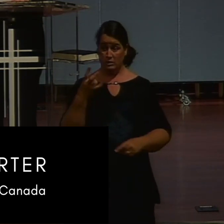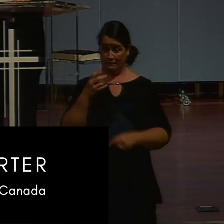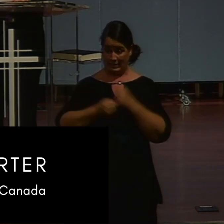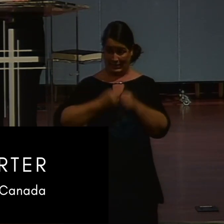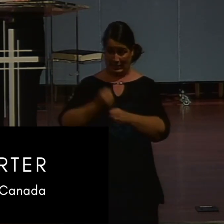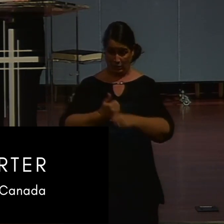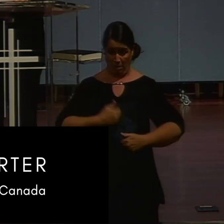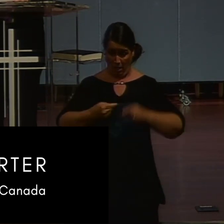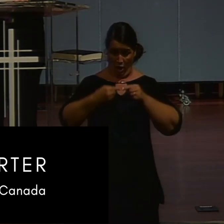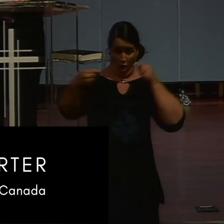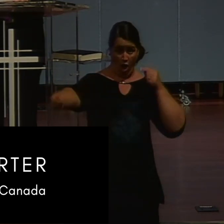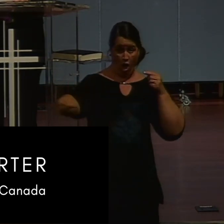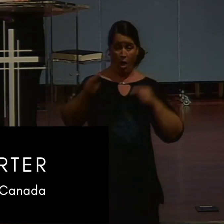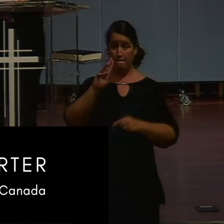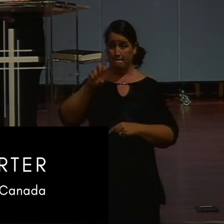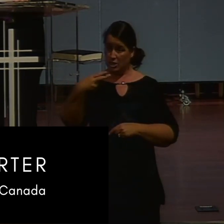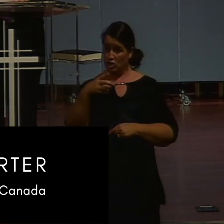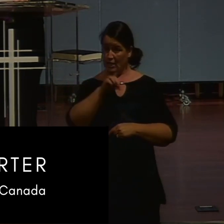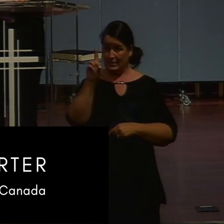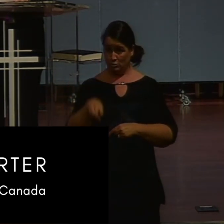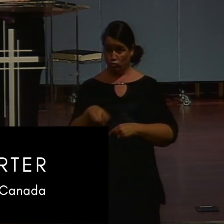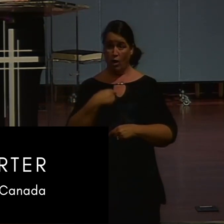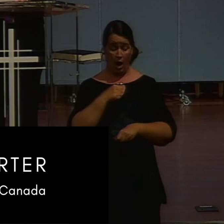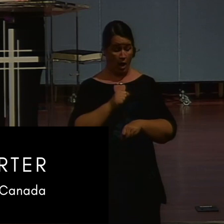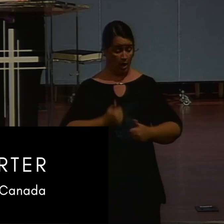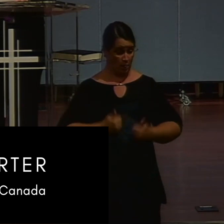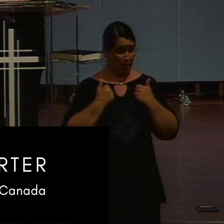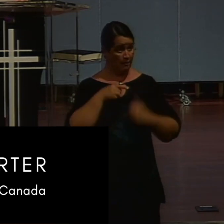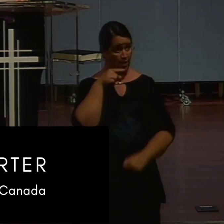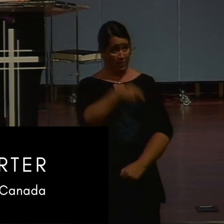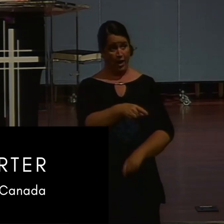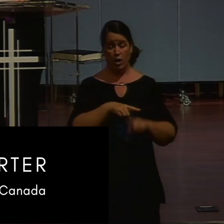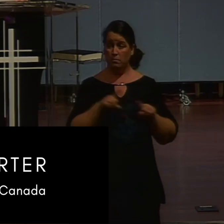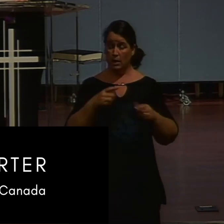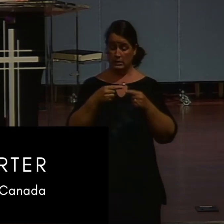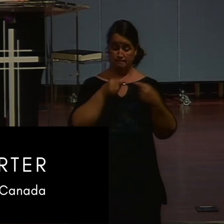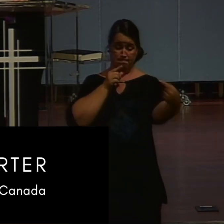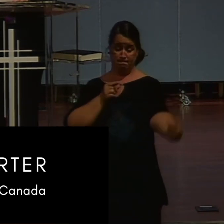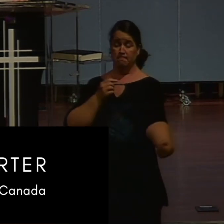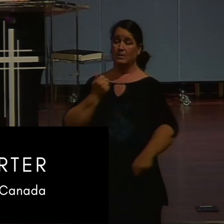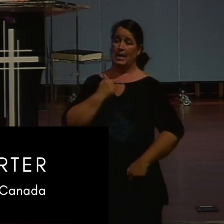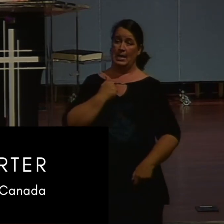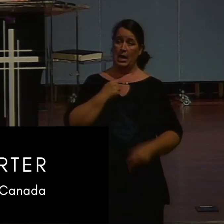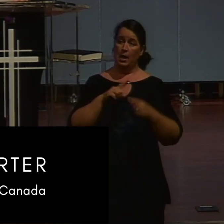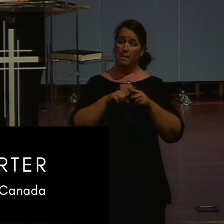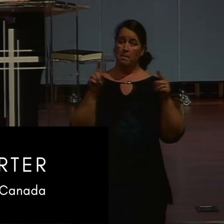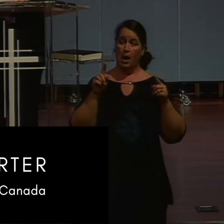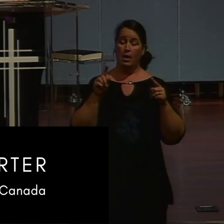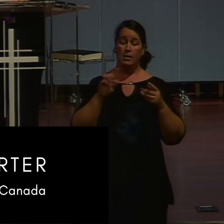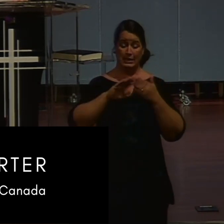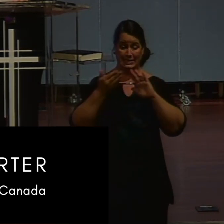across the Detroit River is the great province of Ontario, Canada and the great city of Toronto. We have a